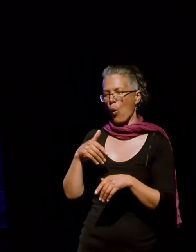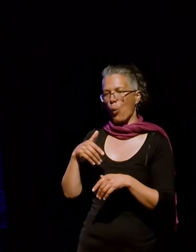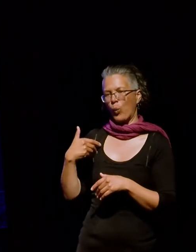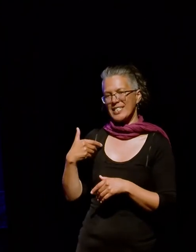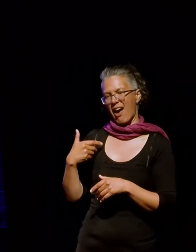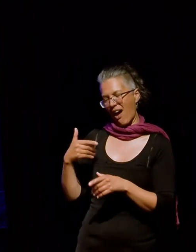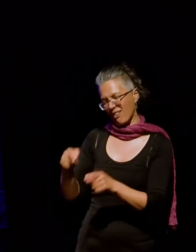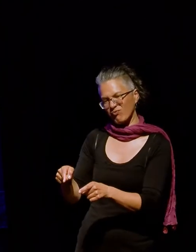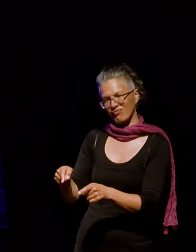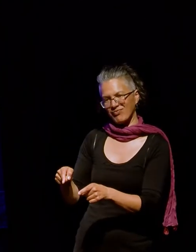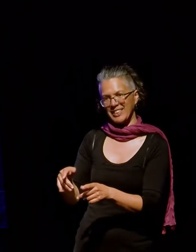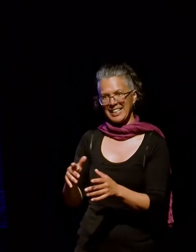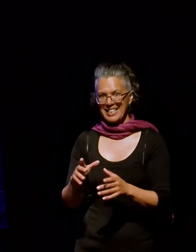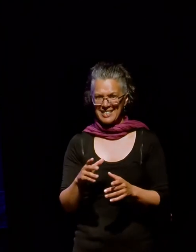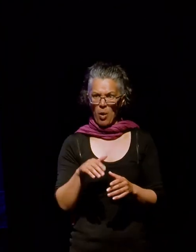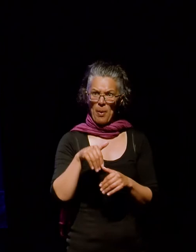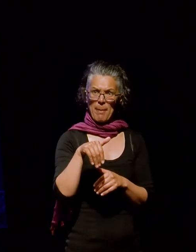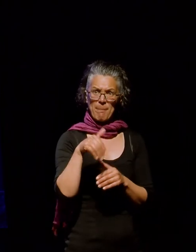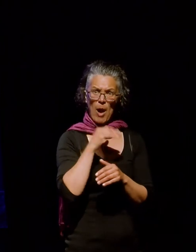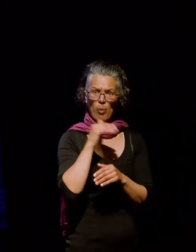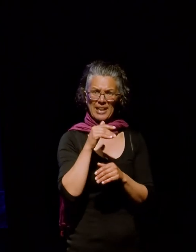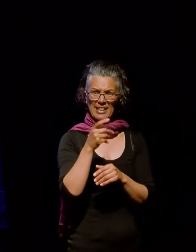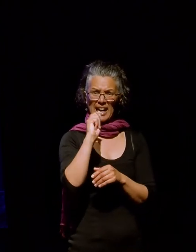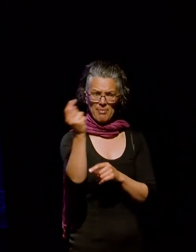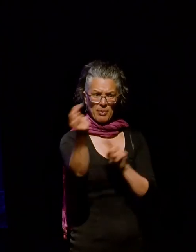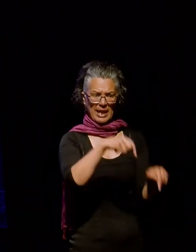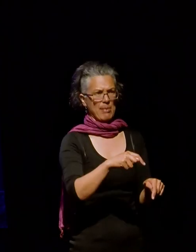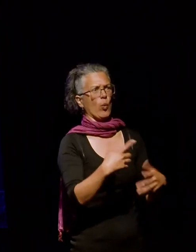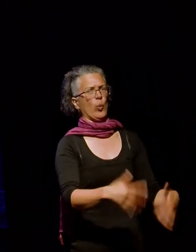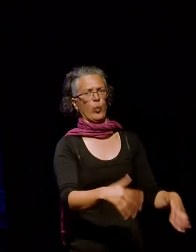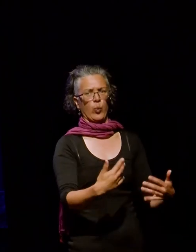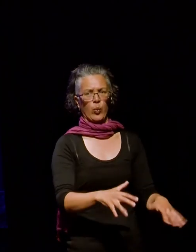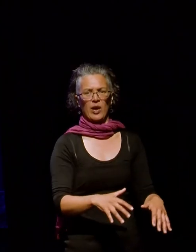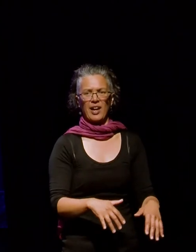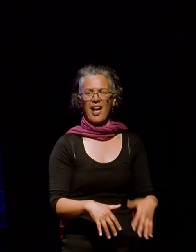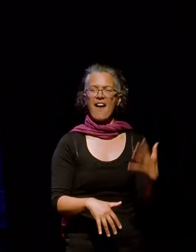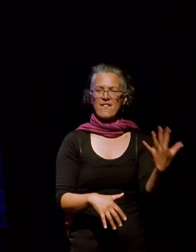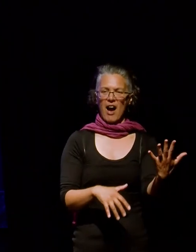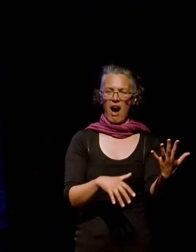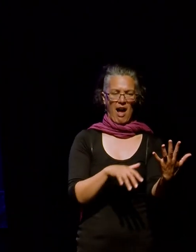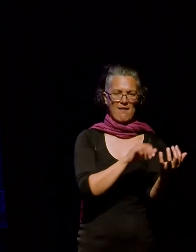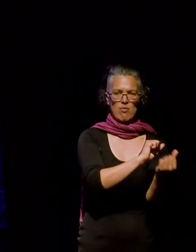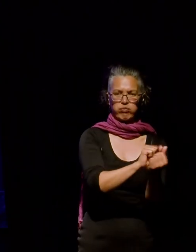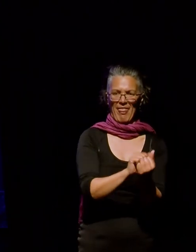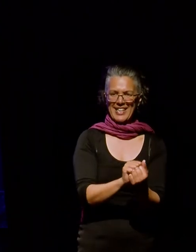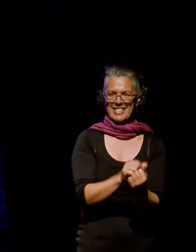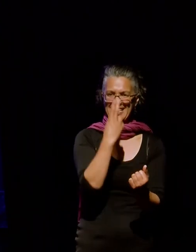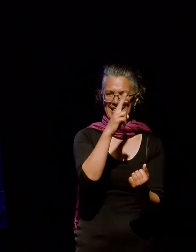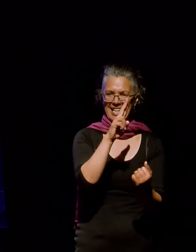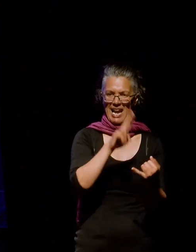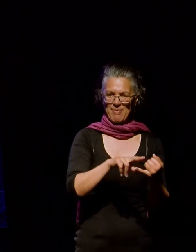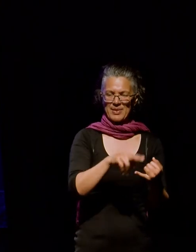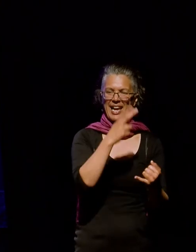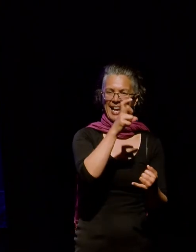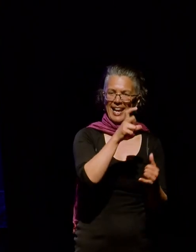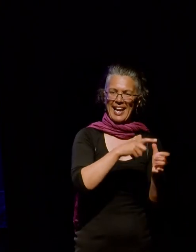Club come and play was massive. And in the combined team, there were five brothers, the Cave brothers. So they had some really good New